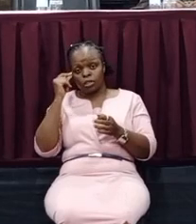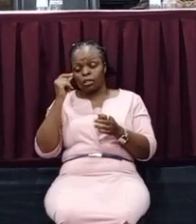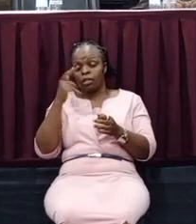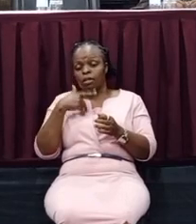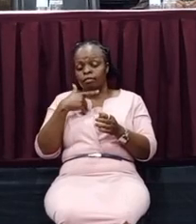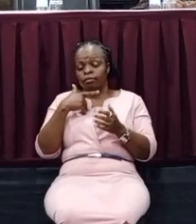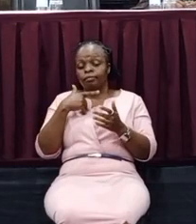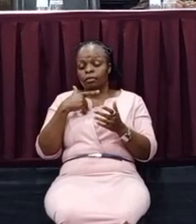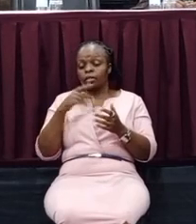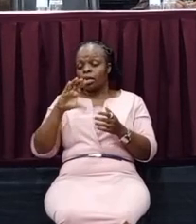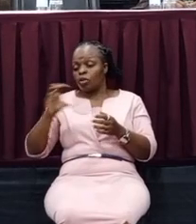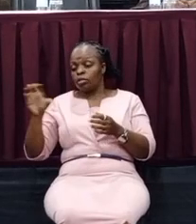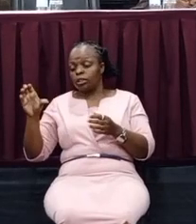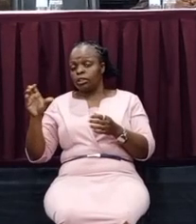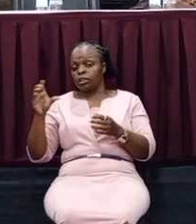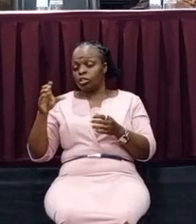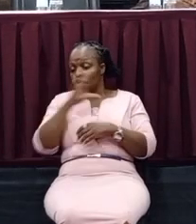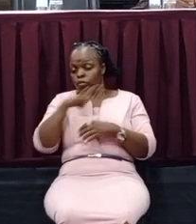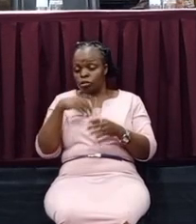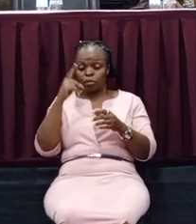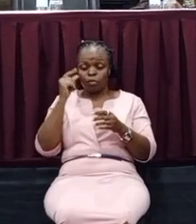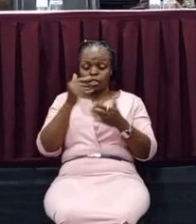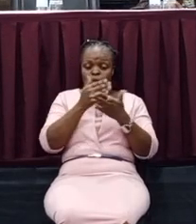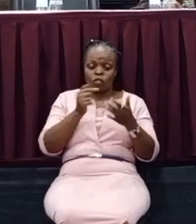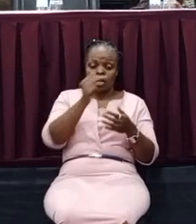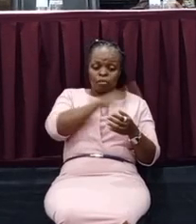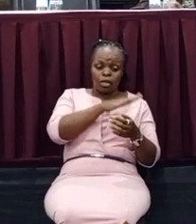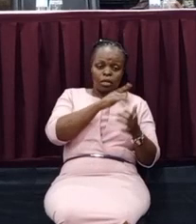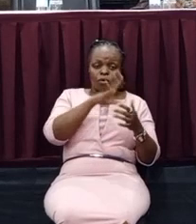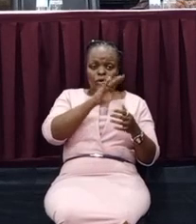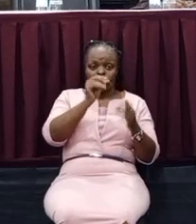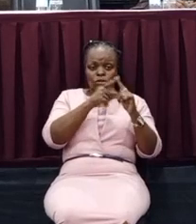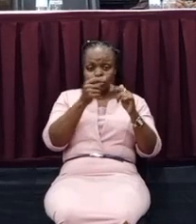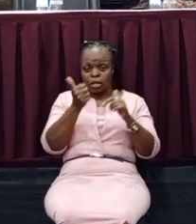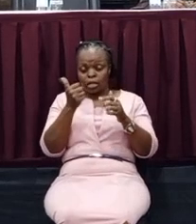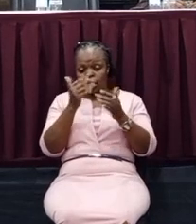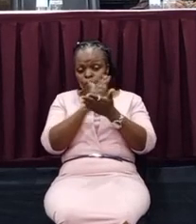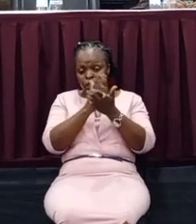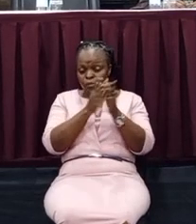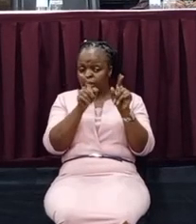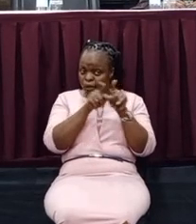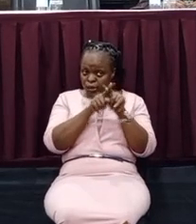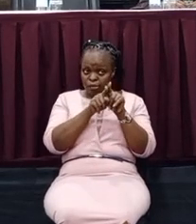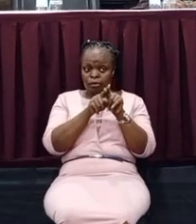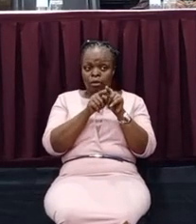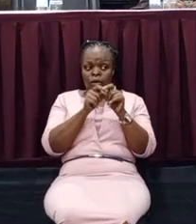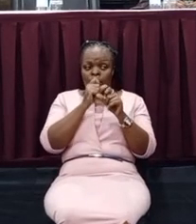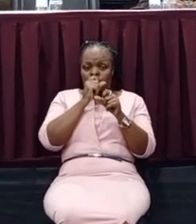before I came back, and then I went to another department like that. And I also used to be